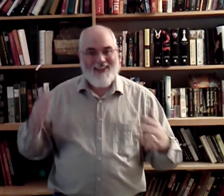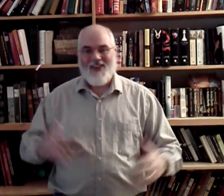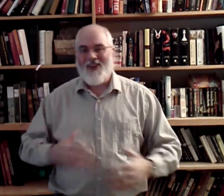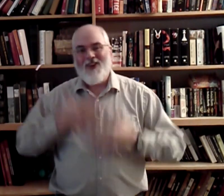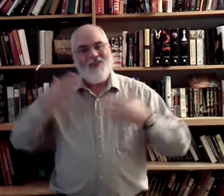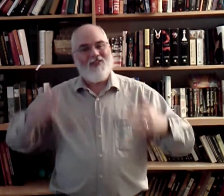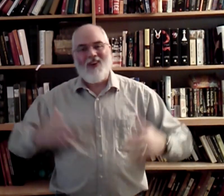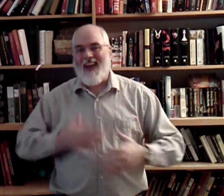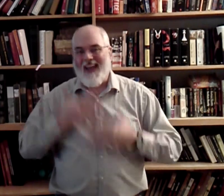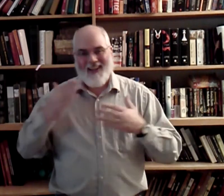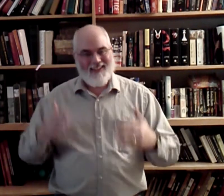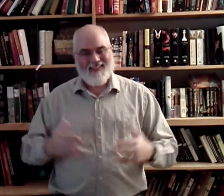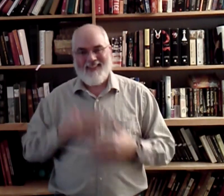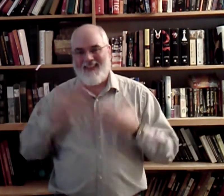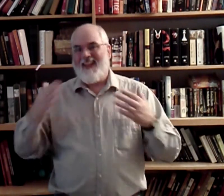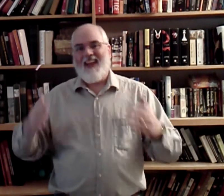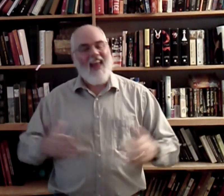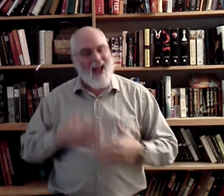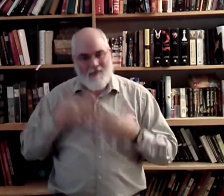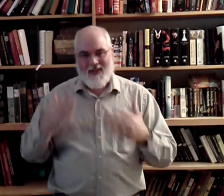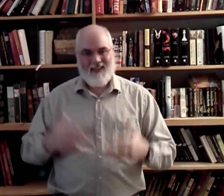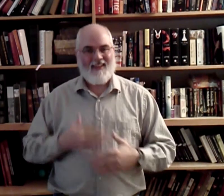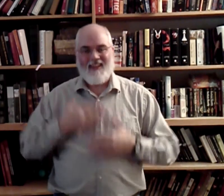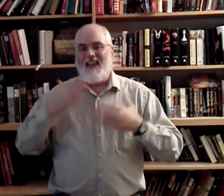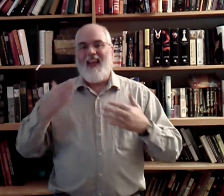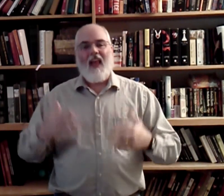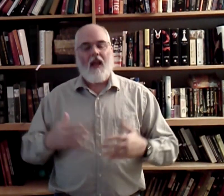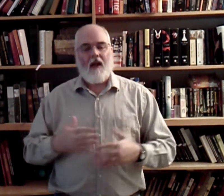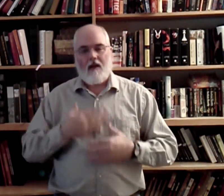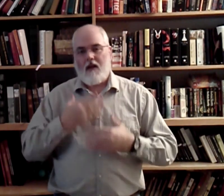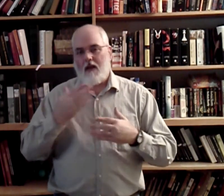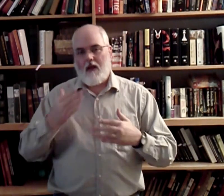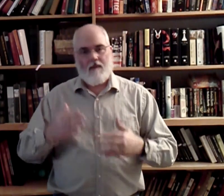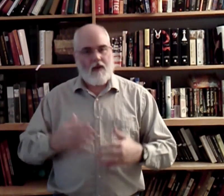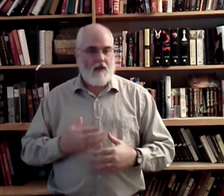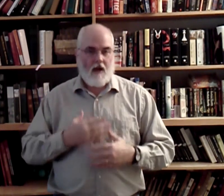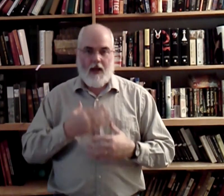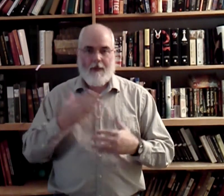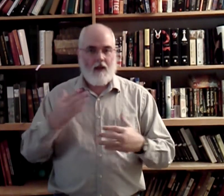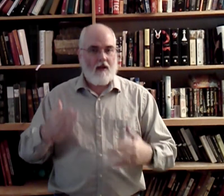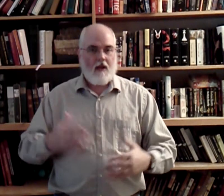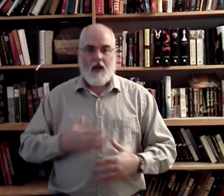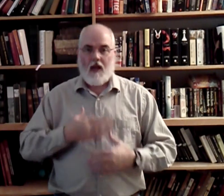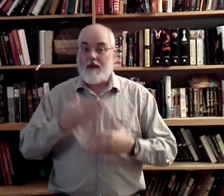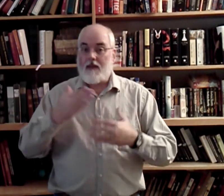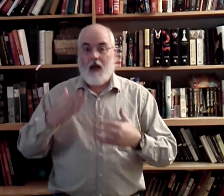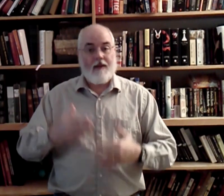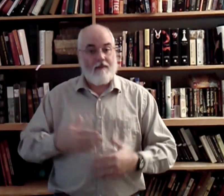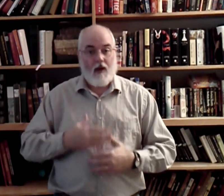for glad. Happy. And if it's not happy, the sign is very